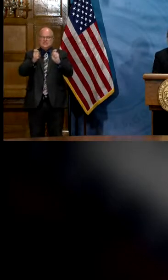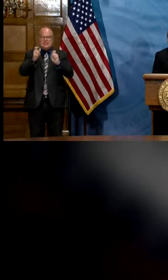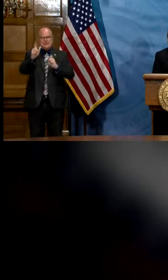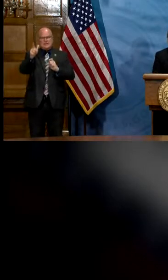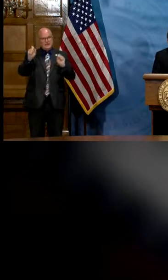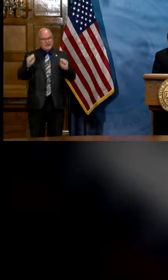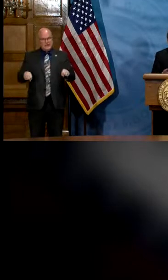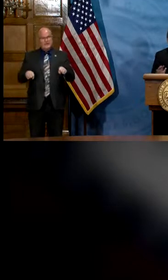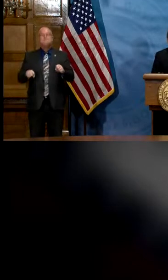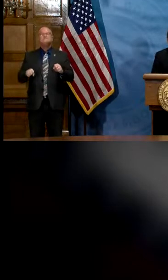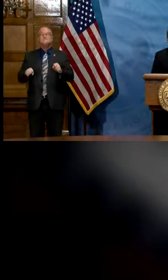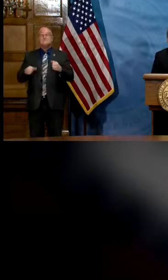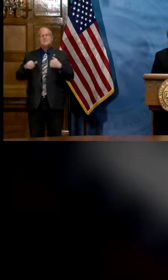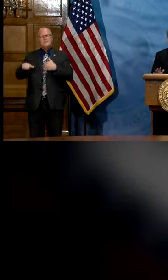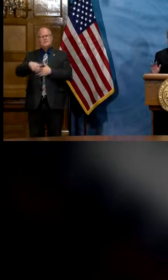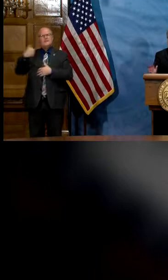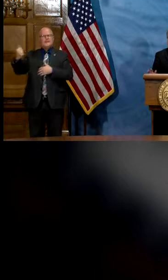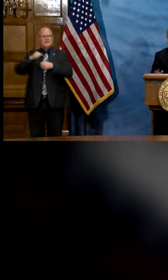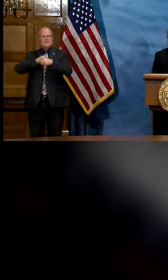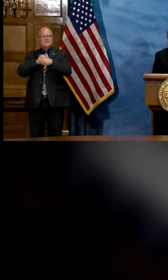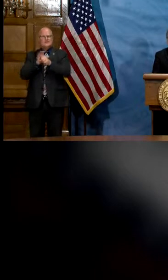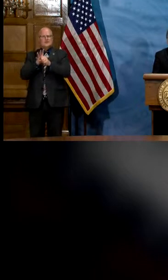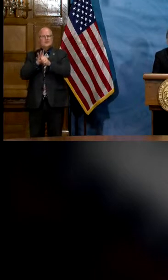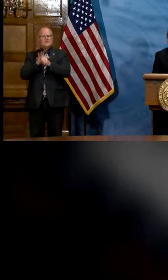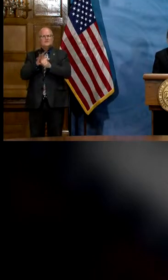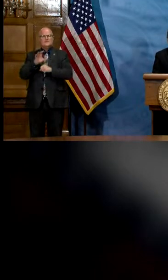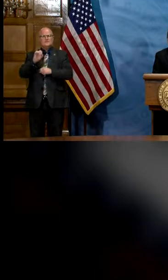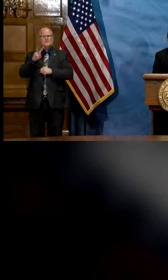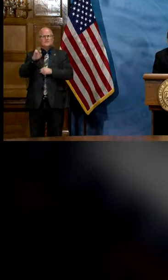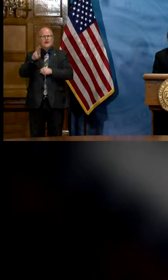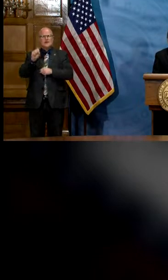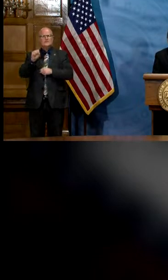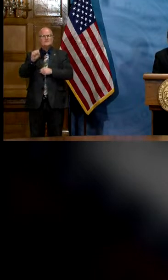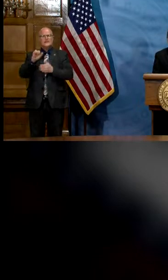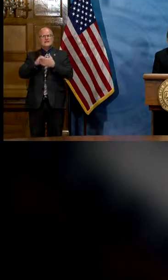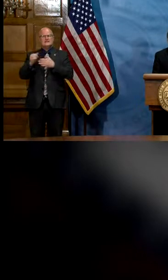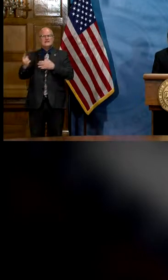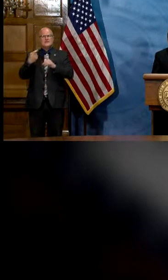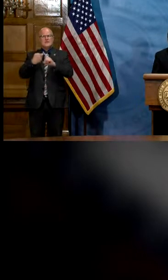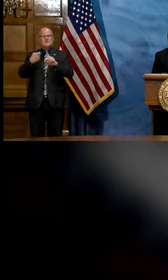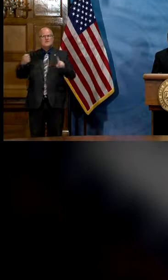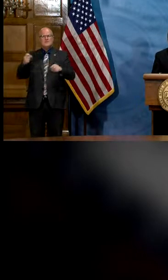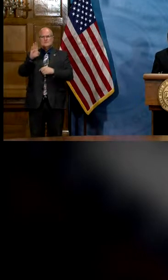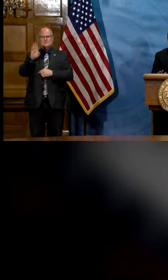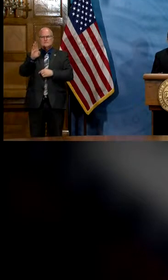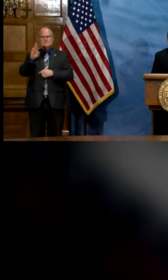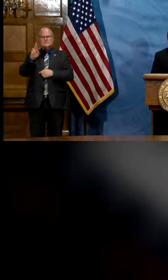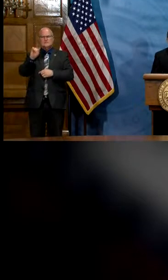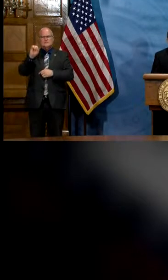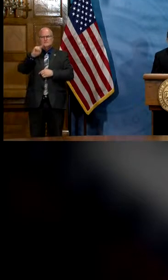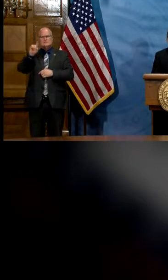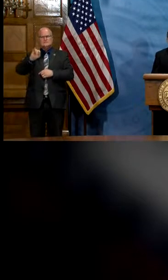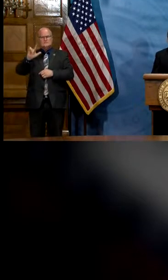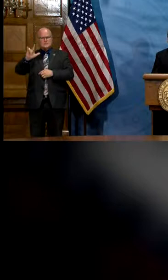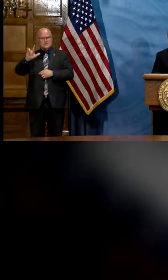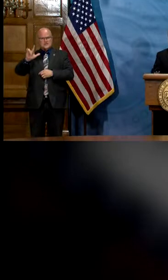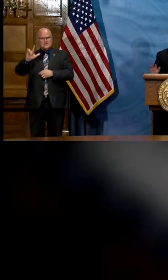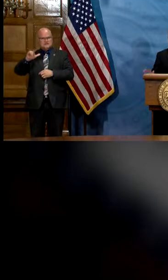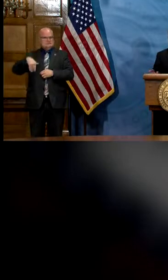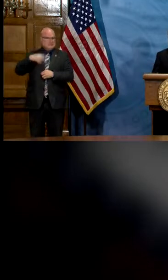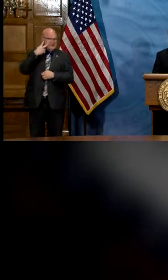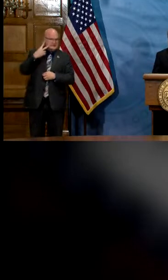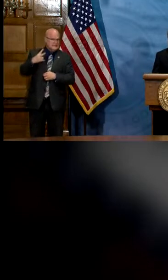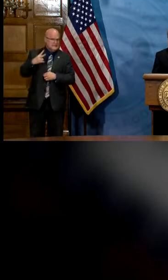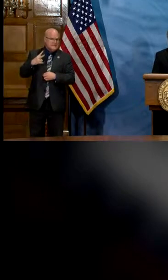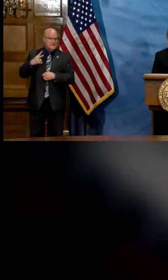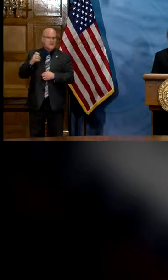time there are other viruses uh some people may have heard of a virus that's coming from brazil but has we have not seen it here nor have we seen